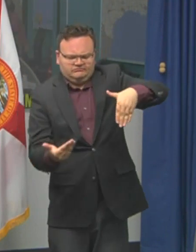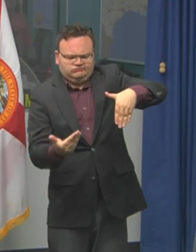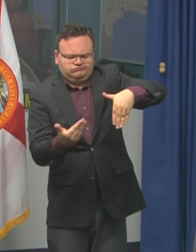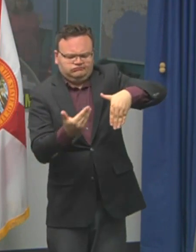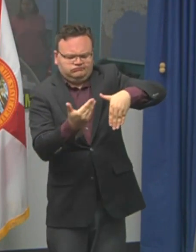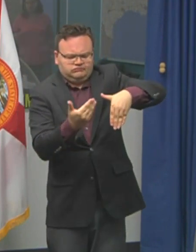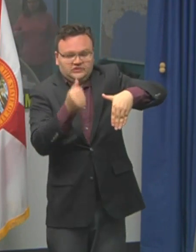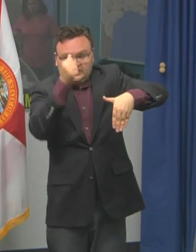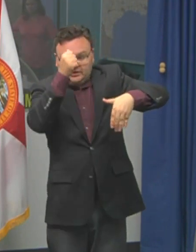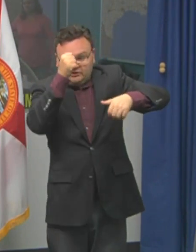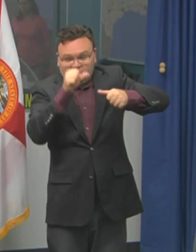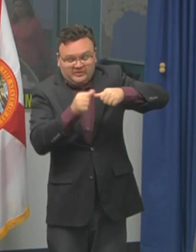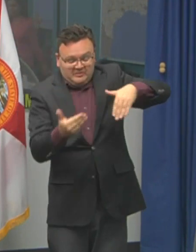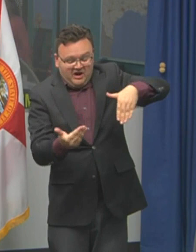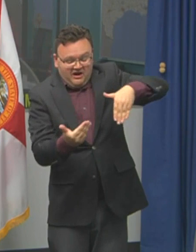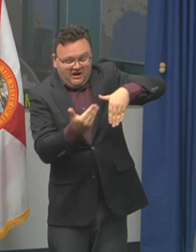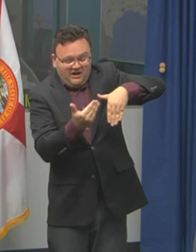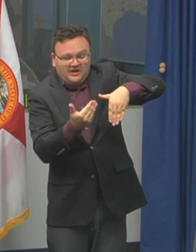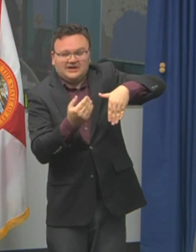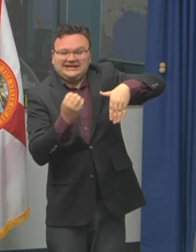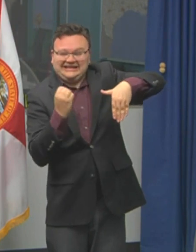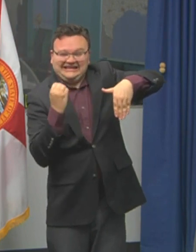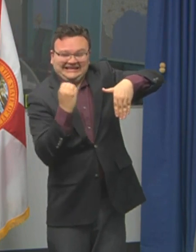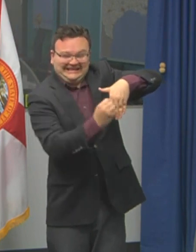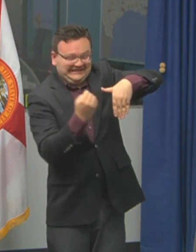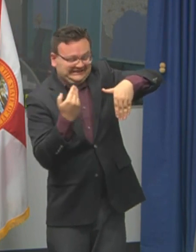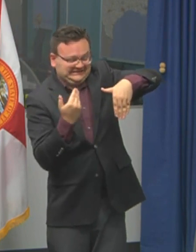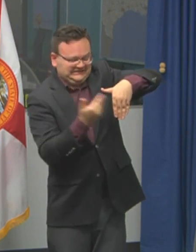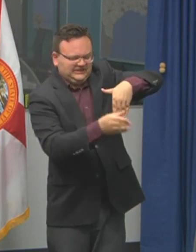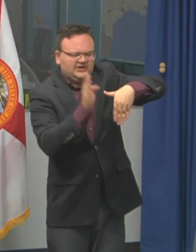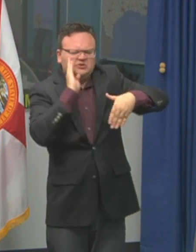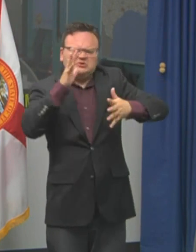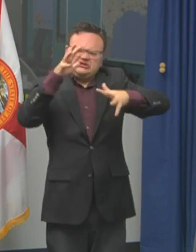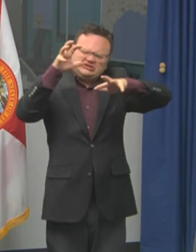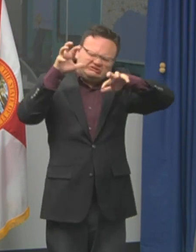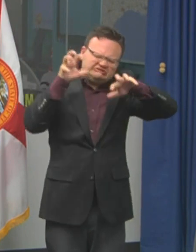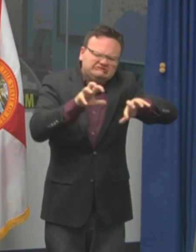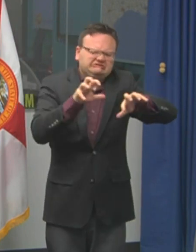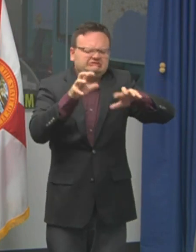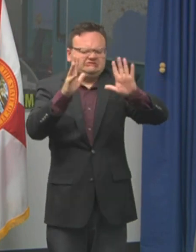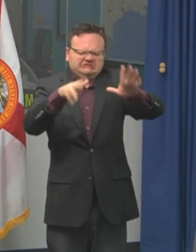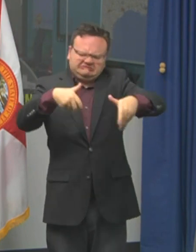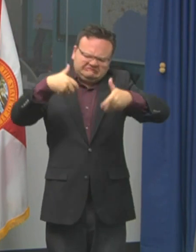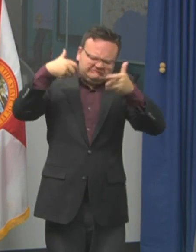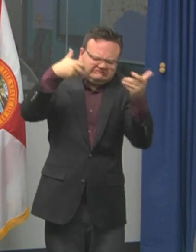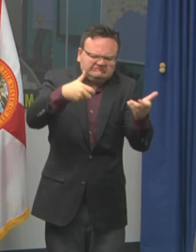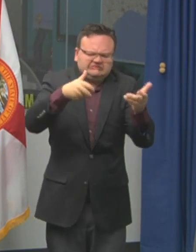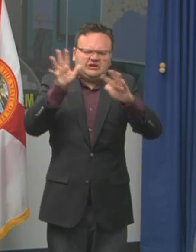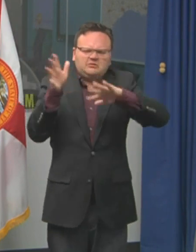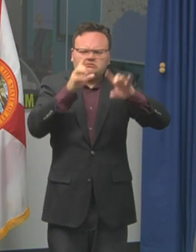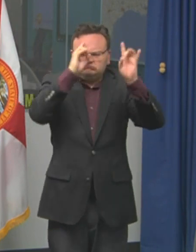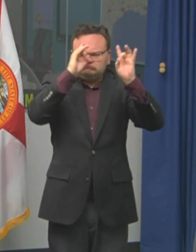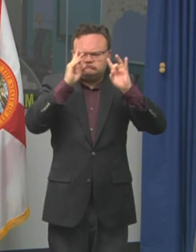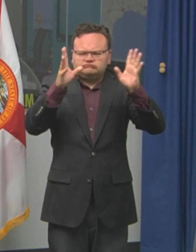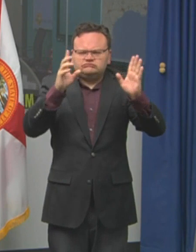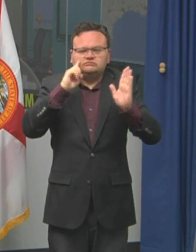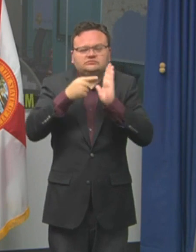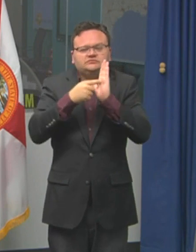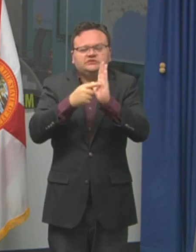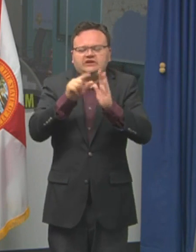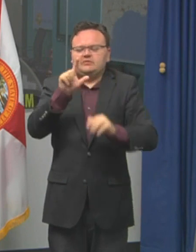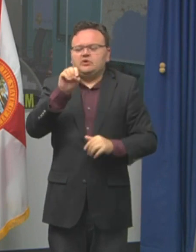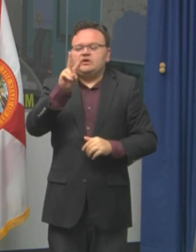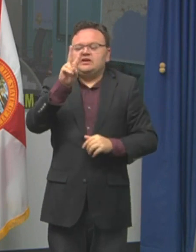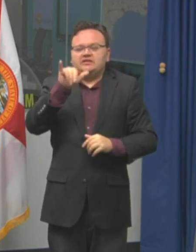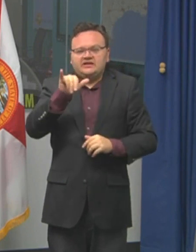the actual eye of the storm. But we are in a situation where they're looking at Levy County, Citrus County, Dixie County area as